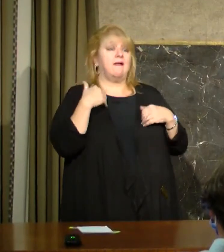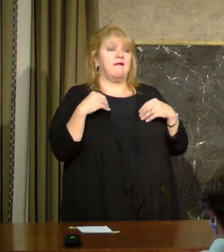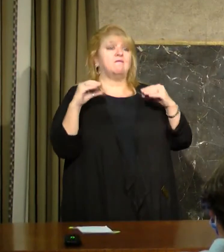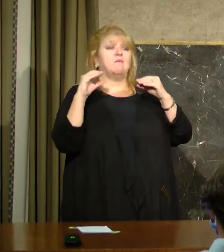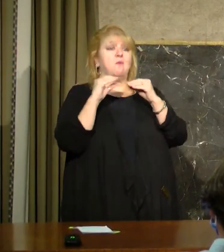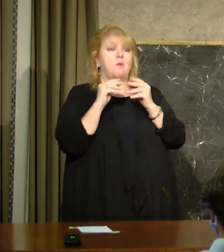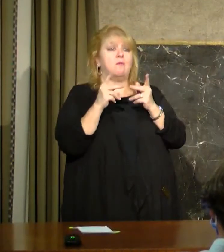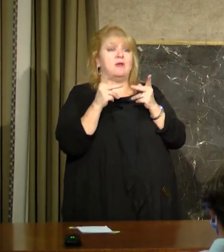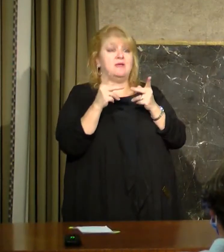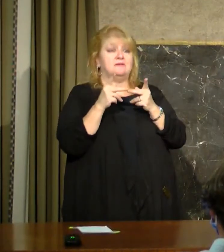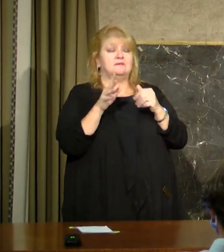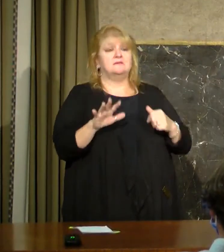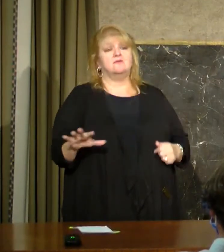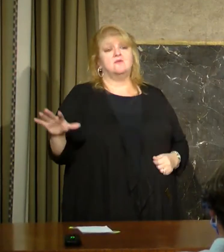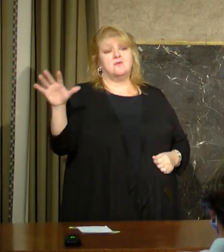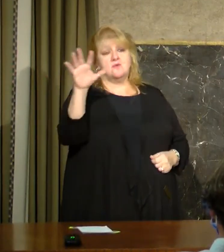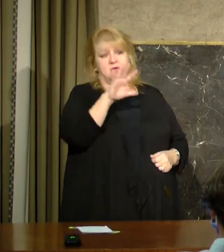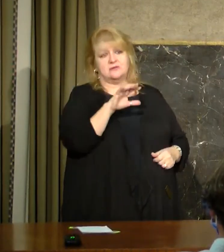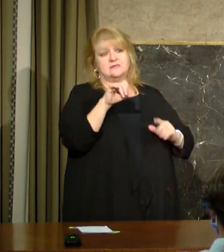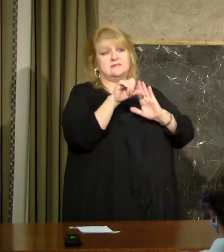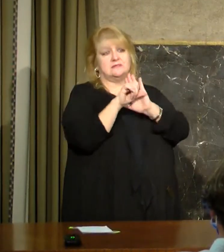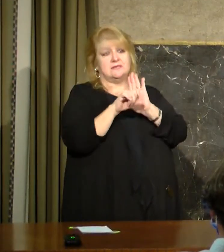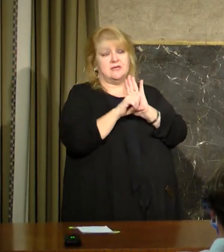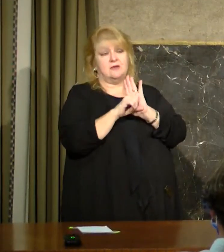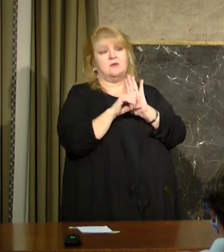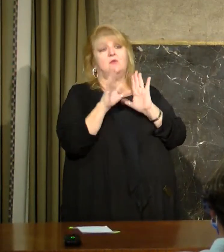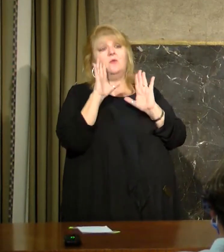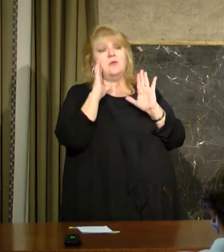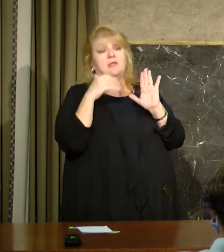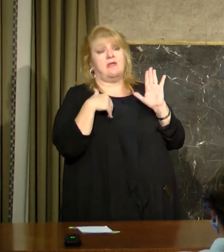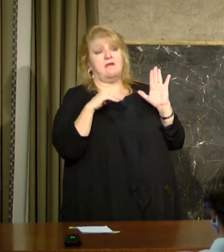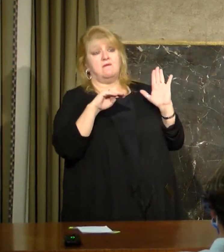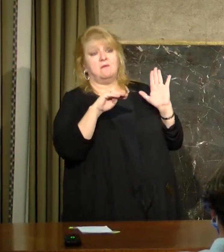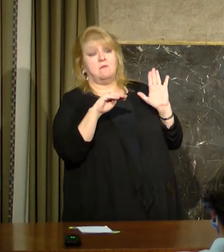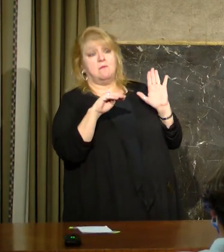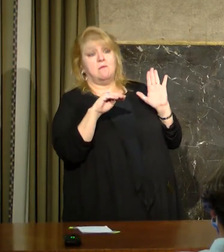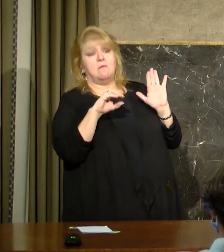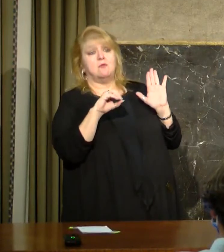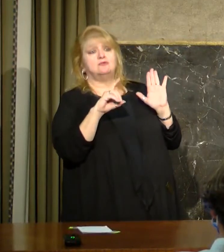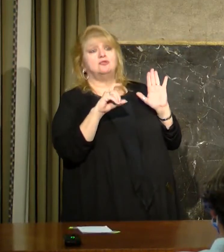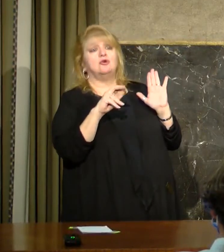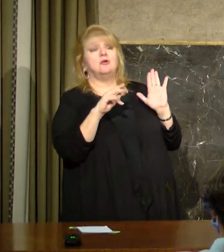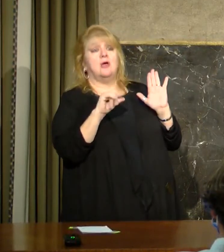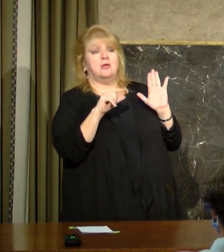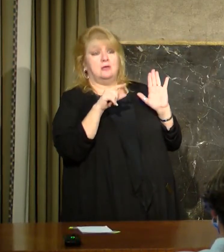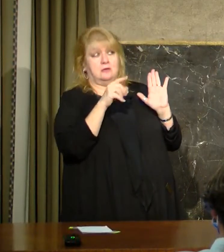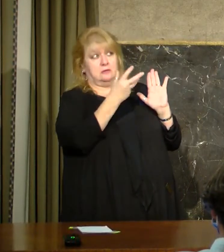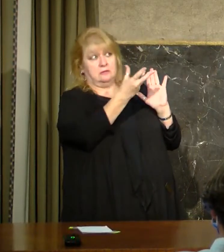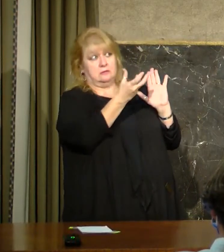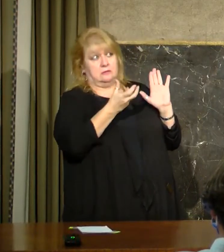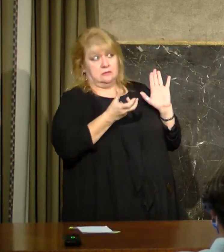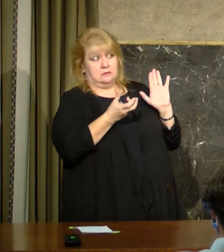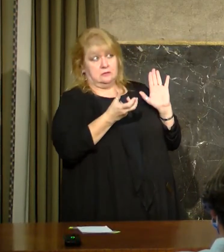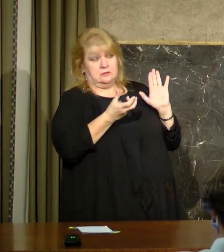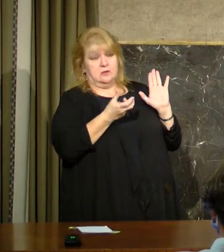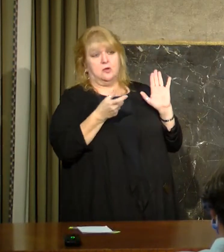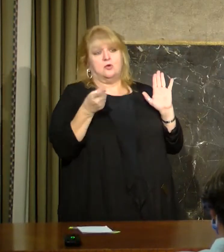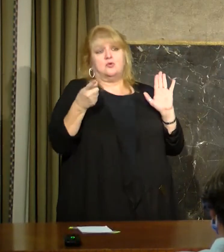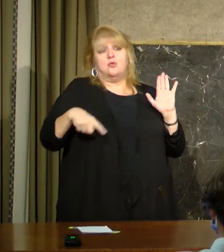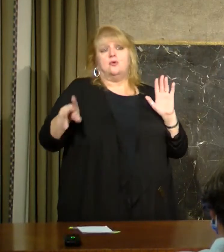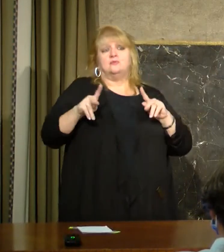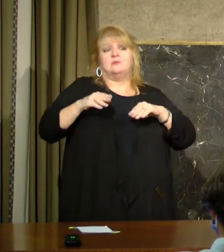that will receive the Moderna vaccine to be administered to individuals who are over 70 than we had this week.